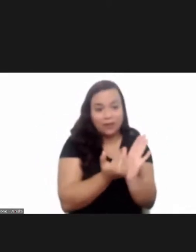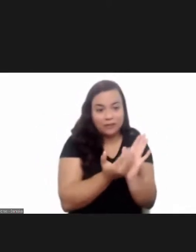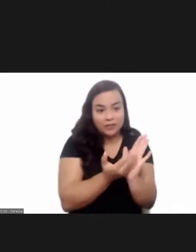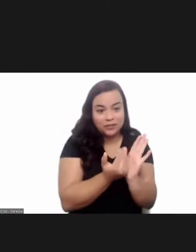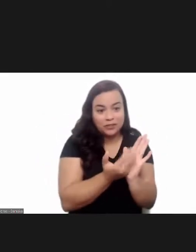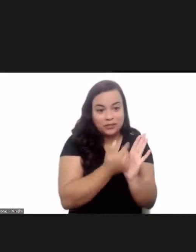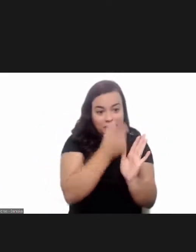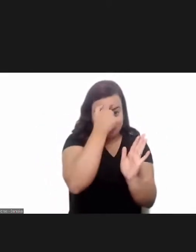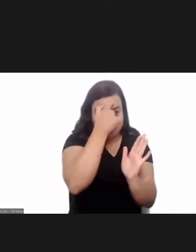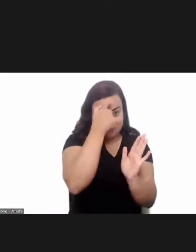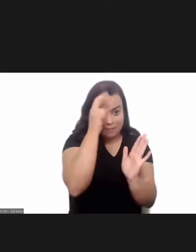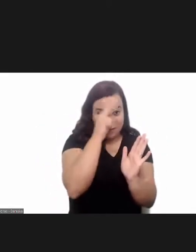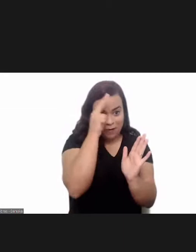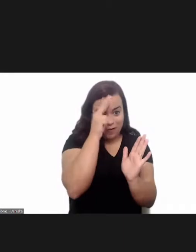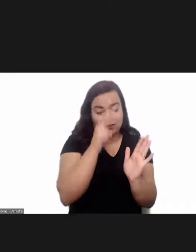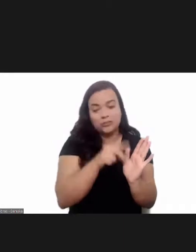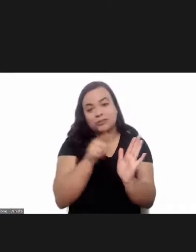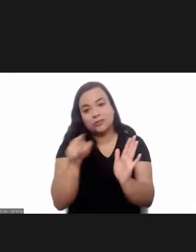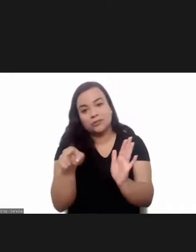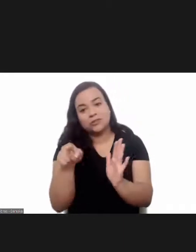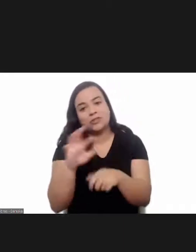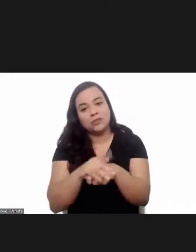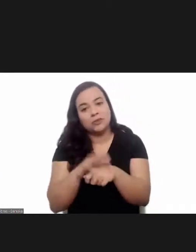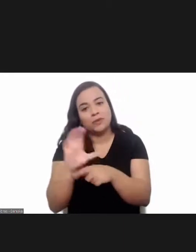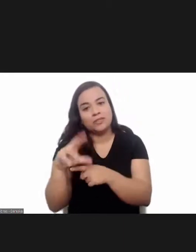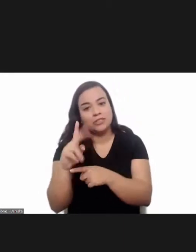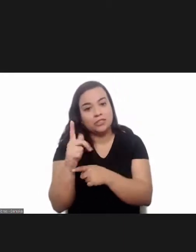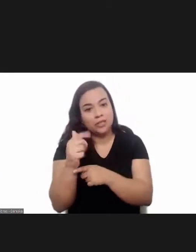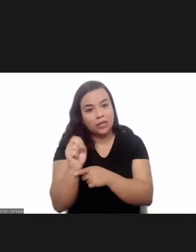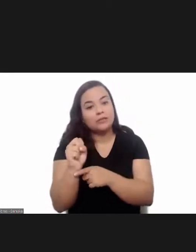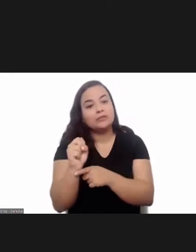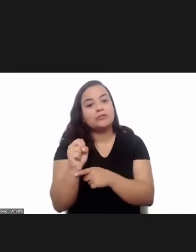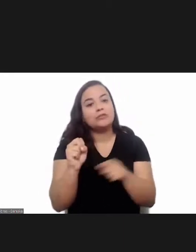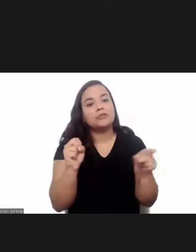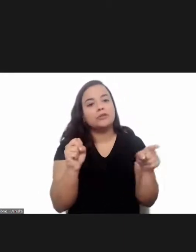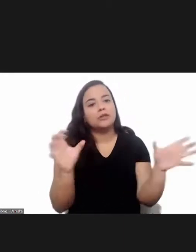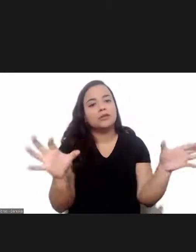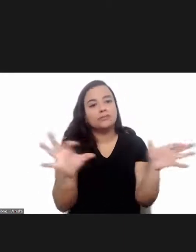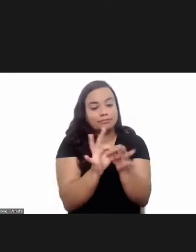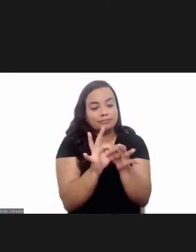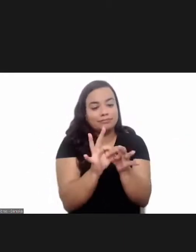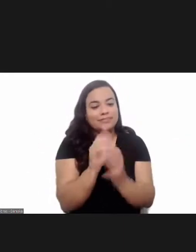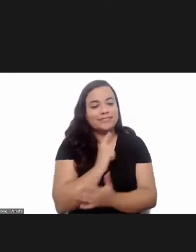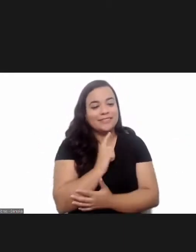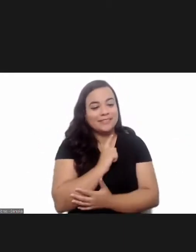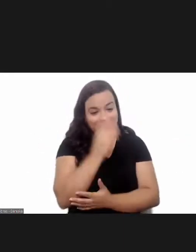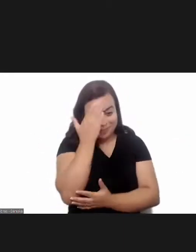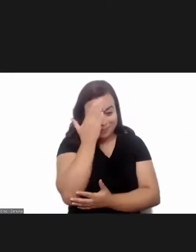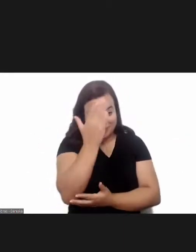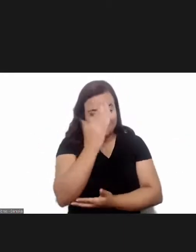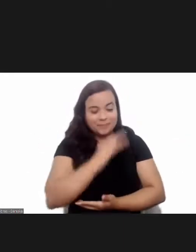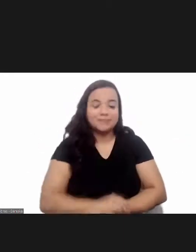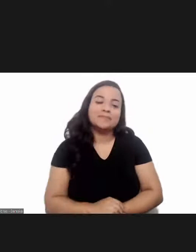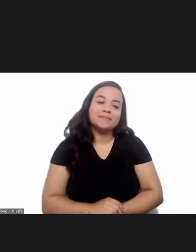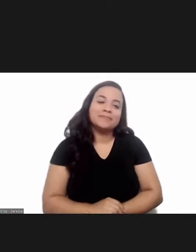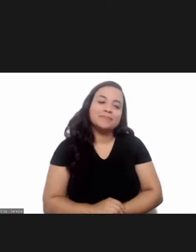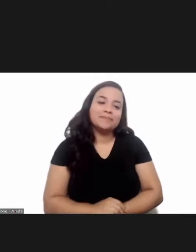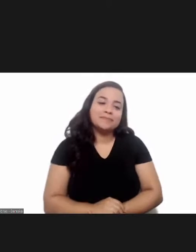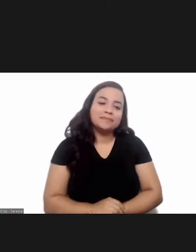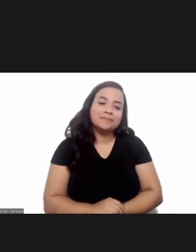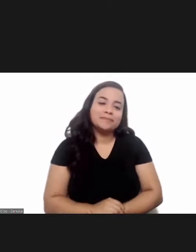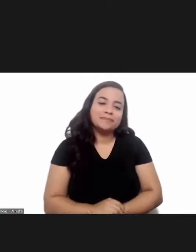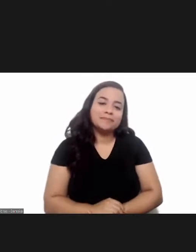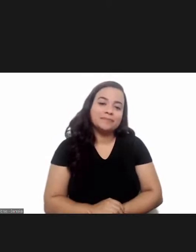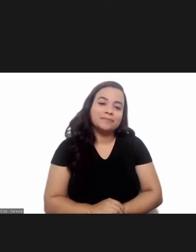memoirs is umbilically linked to chagas disease so to speak using that